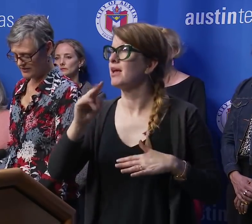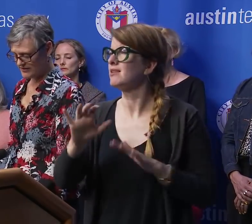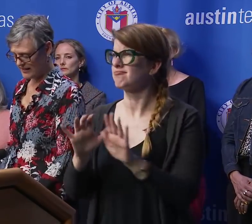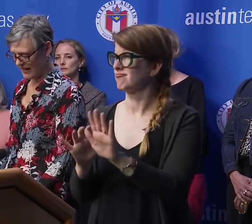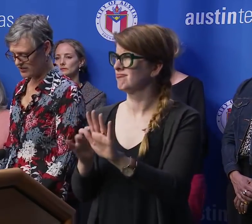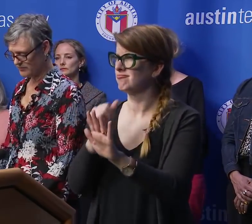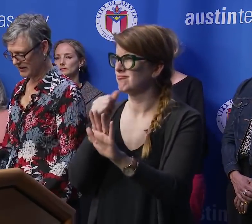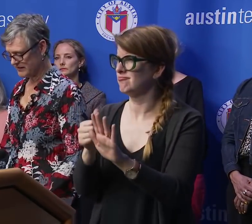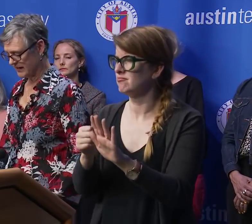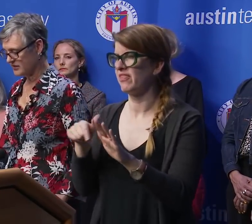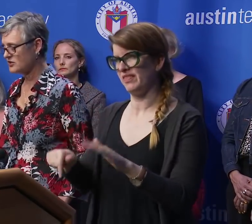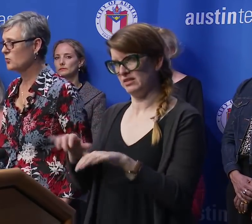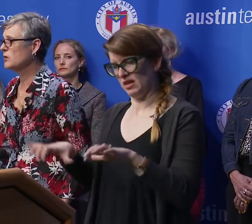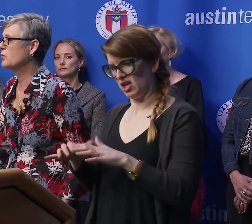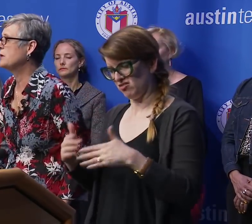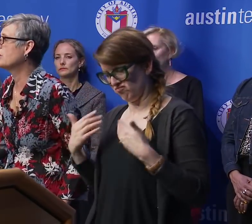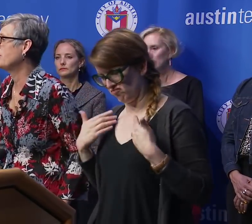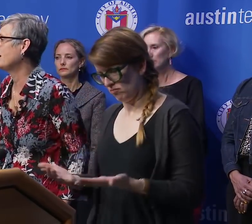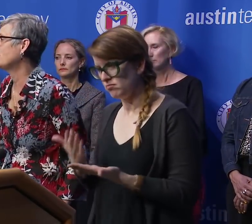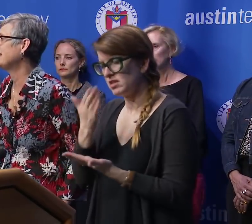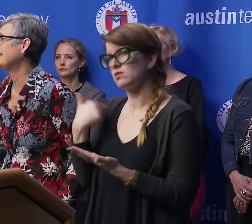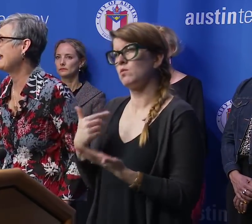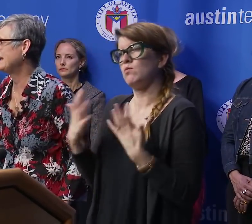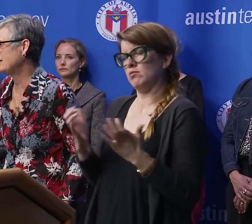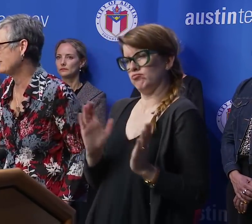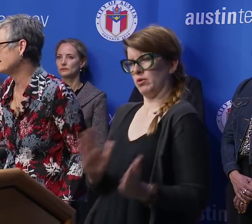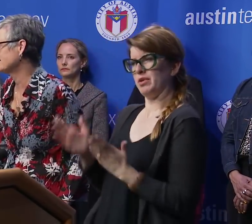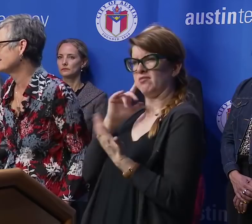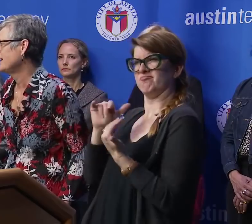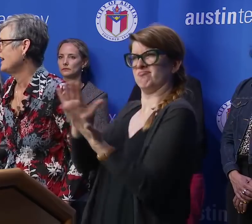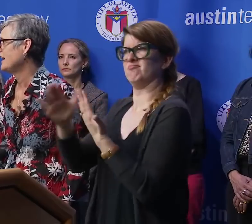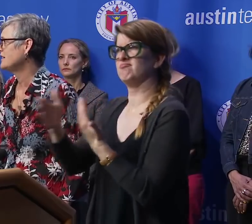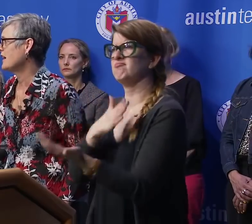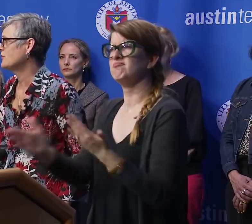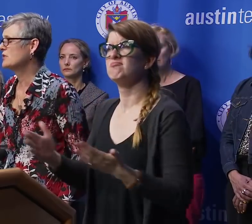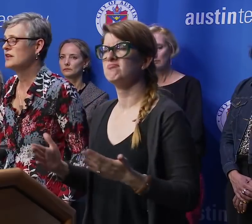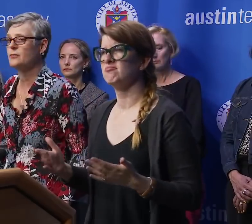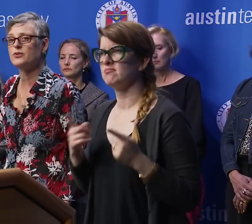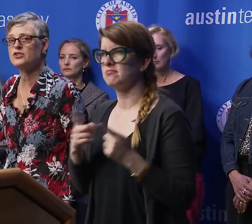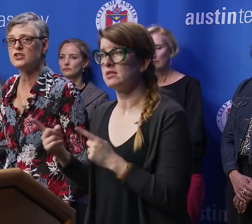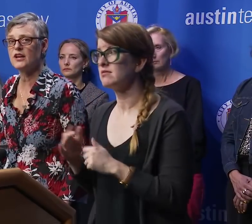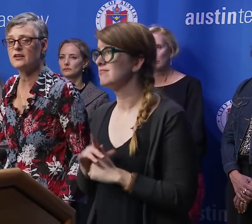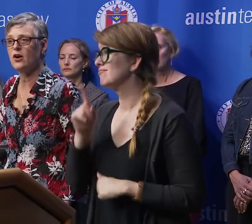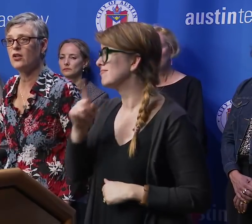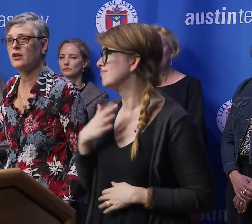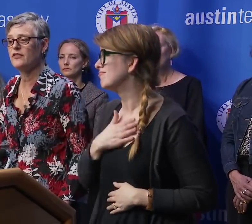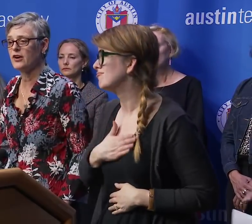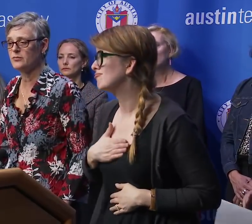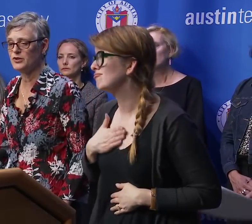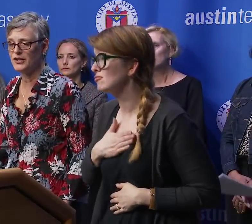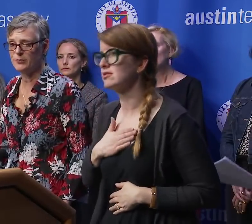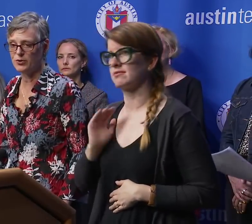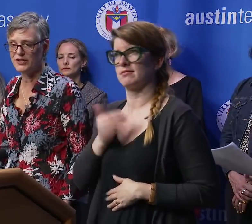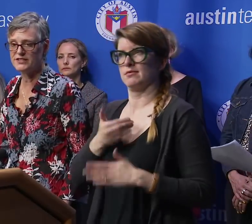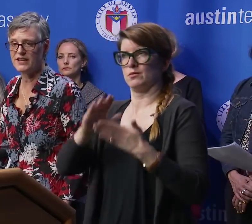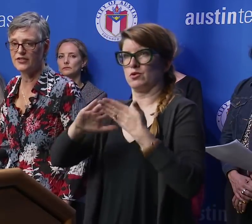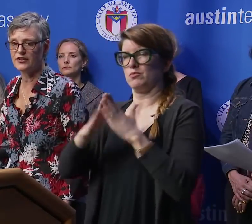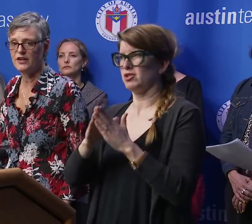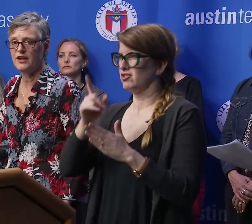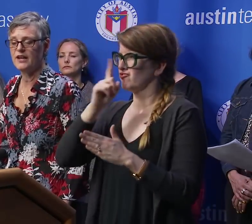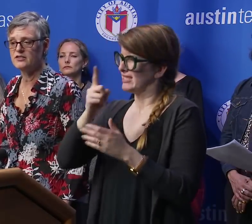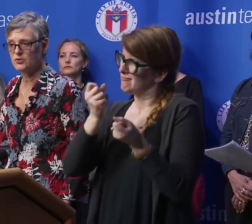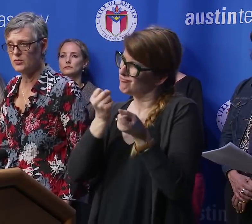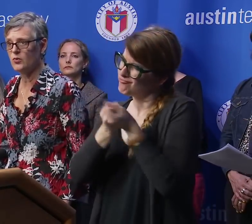This is an action being taken so we will be prepared in any event. And I really appreciate all of our community pulling